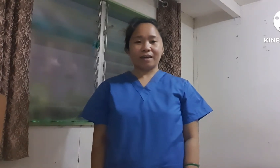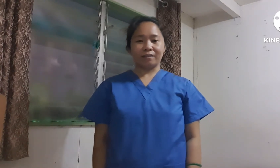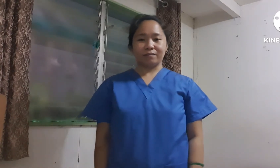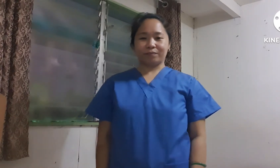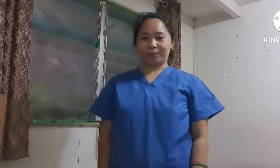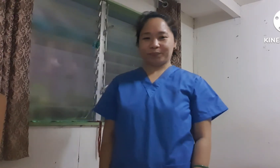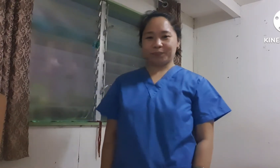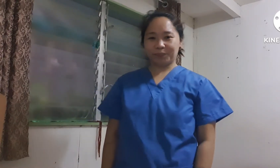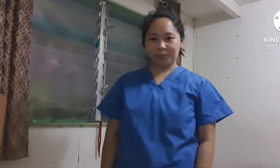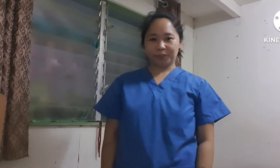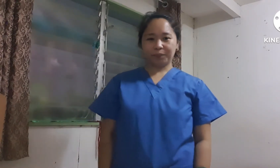Can.